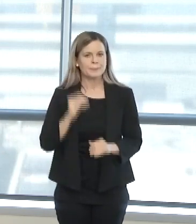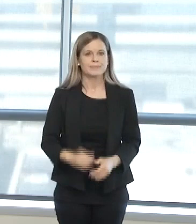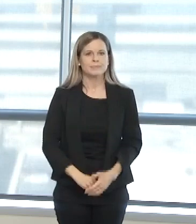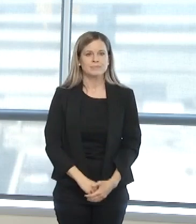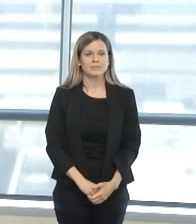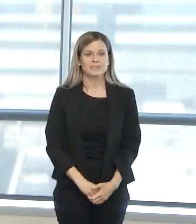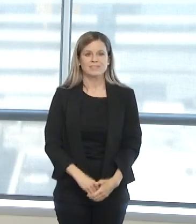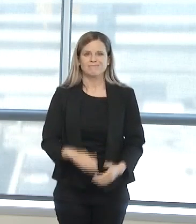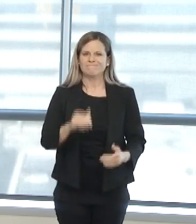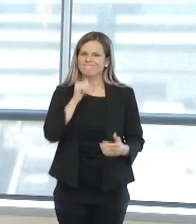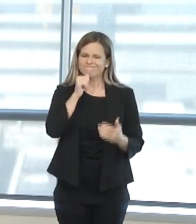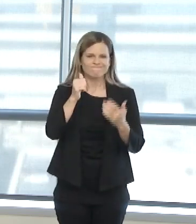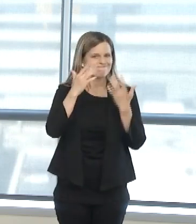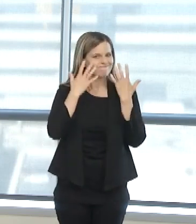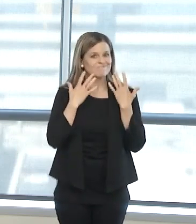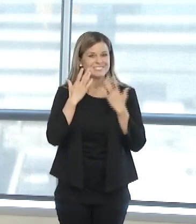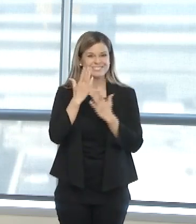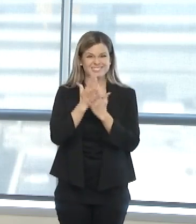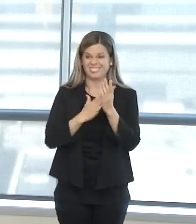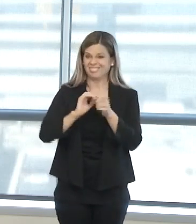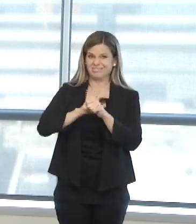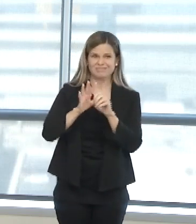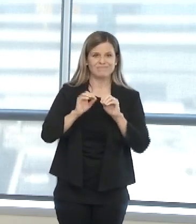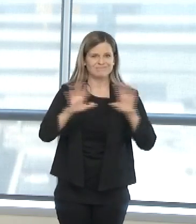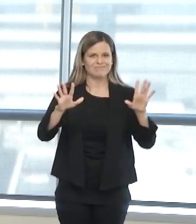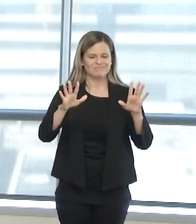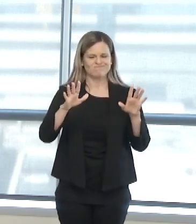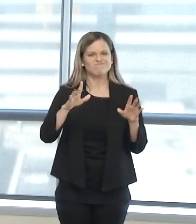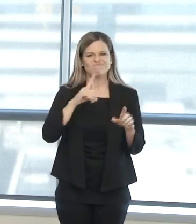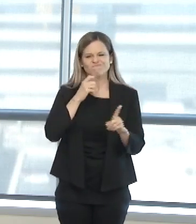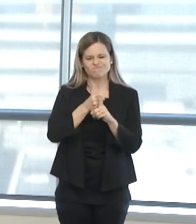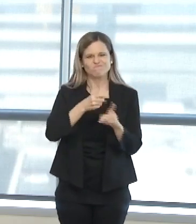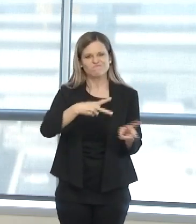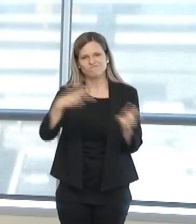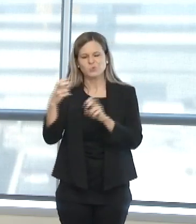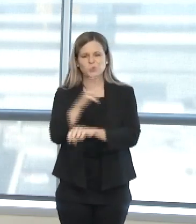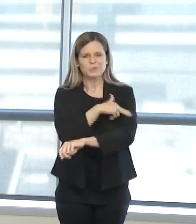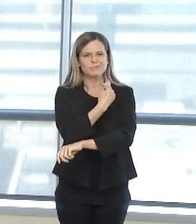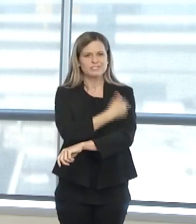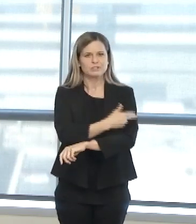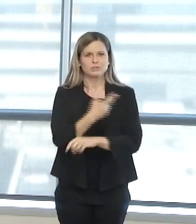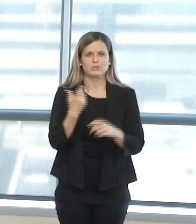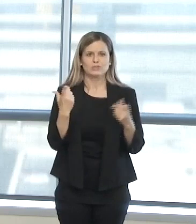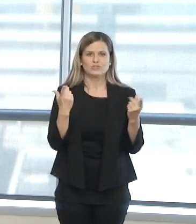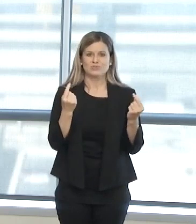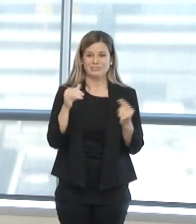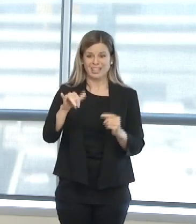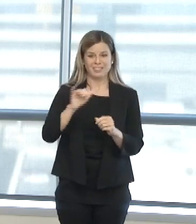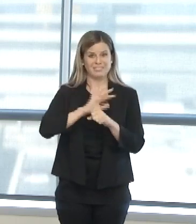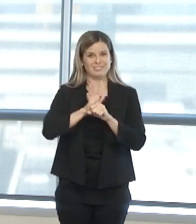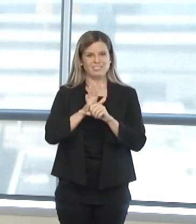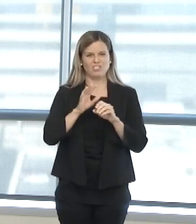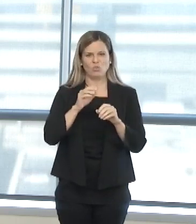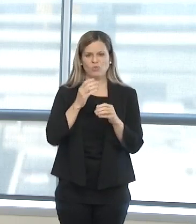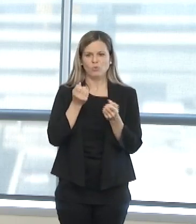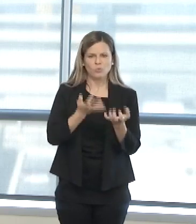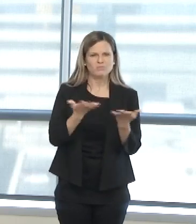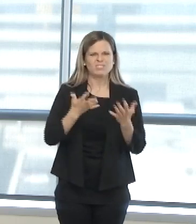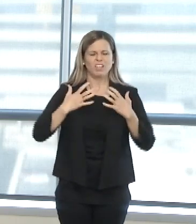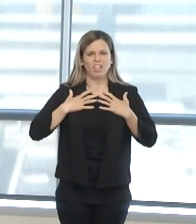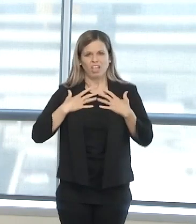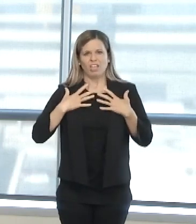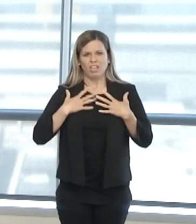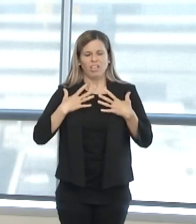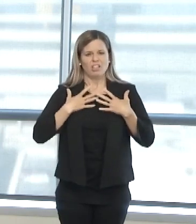inpatient hospital stay. The way the virus works, it affects a patient's respiratory status. Intensive care beds become key